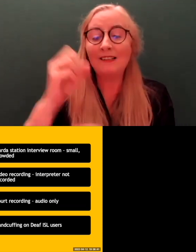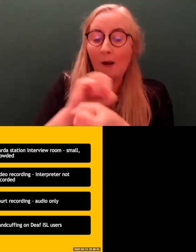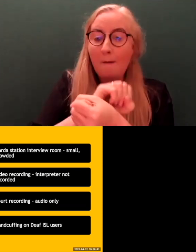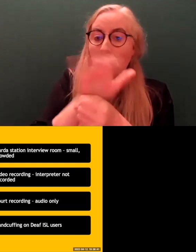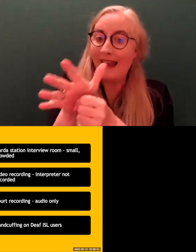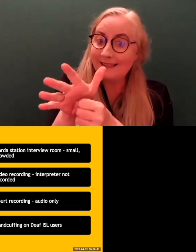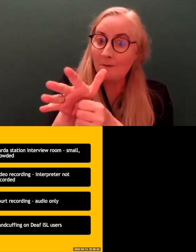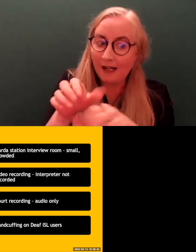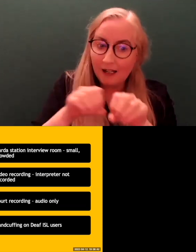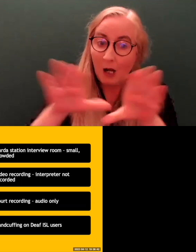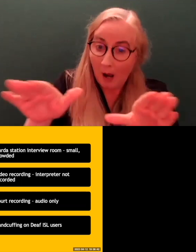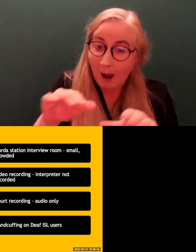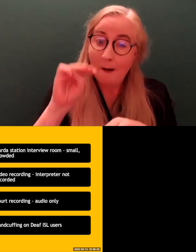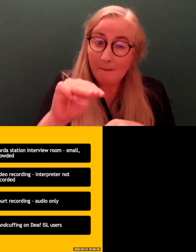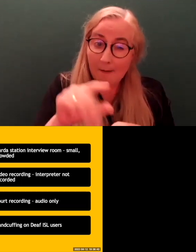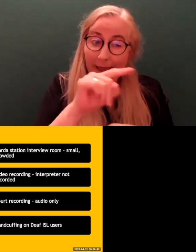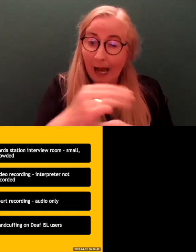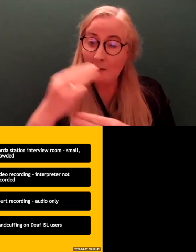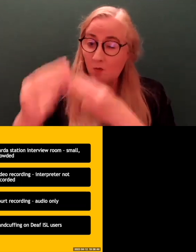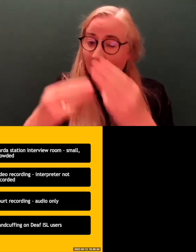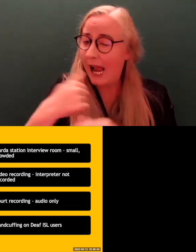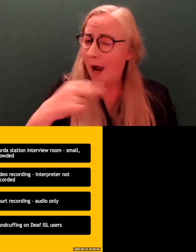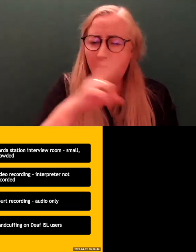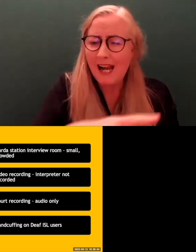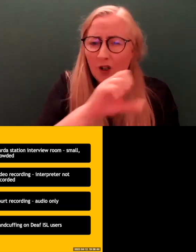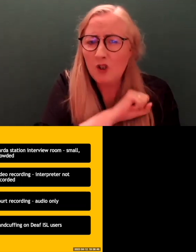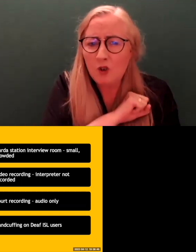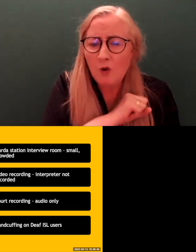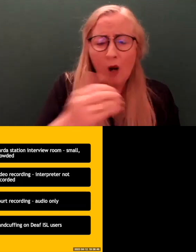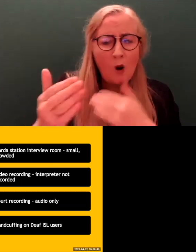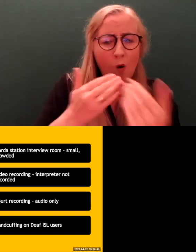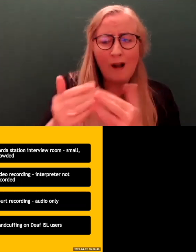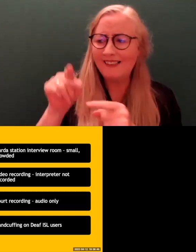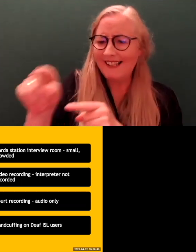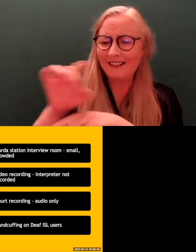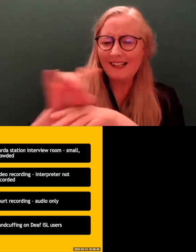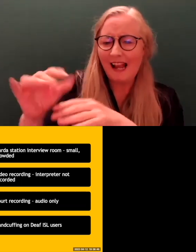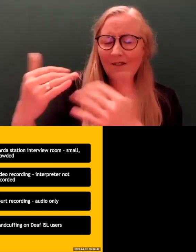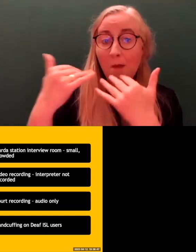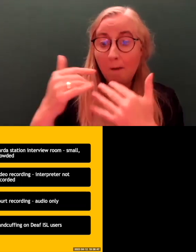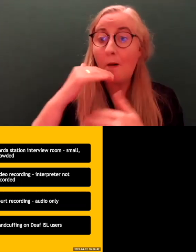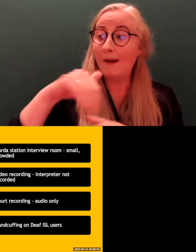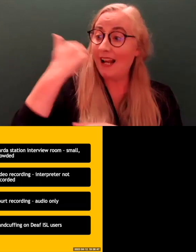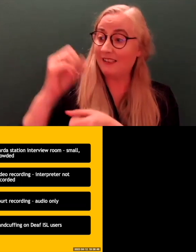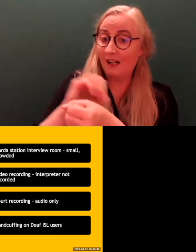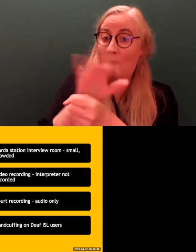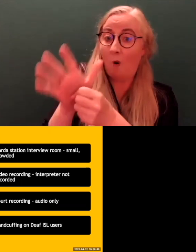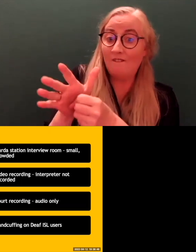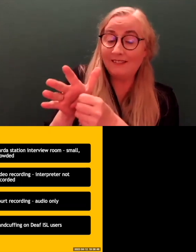process for that. I'm actually not sure what the data is on that. But since the pandemic, everything kind of switched, kind of like